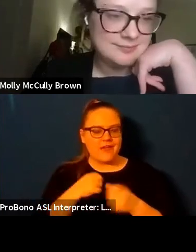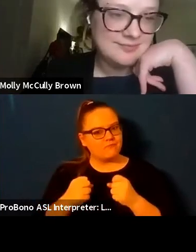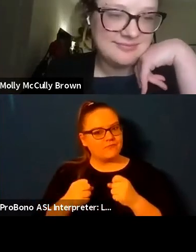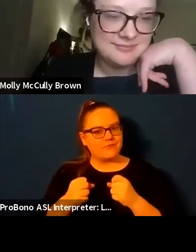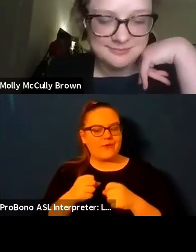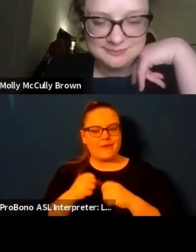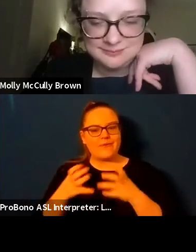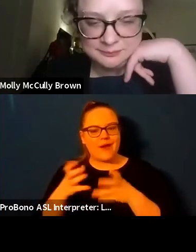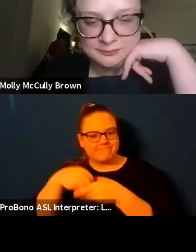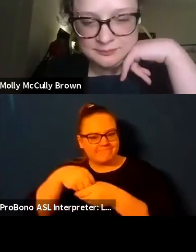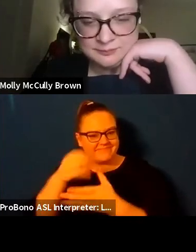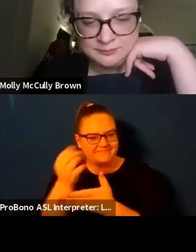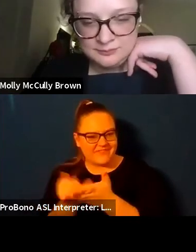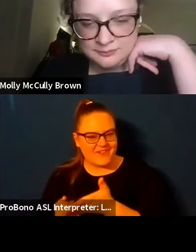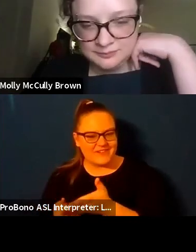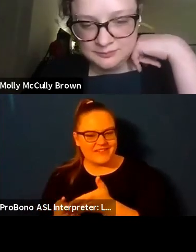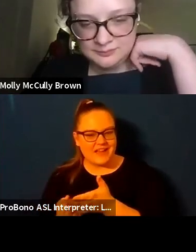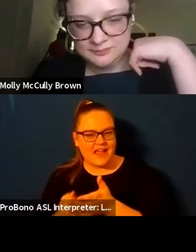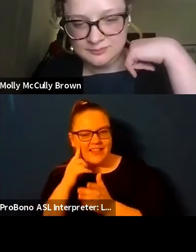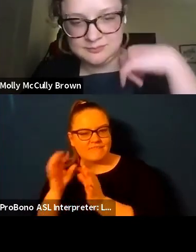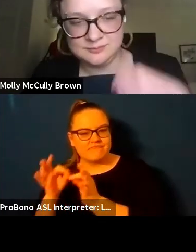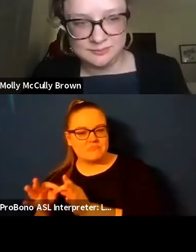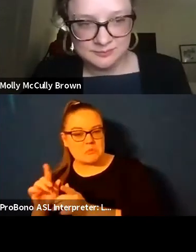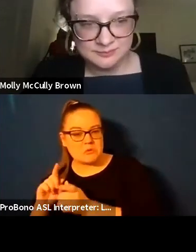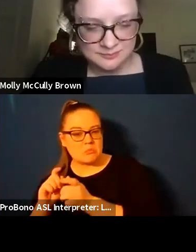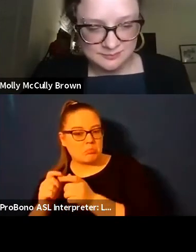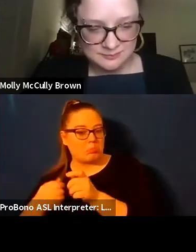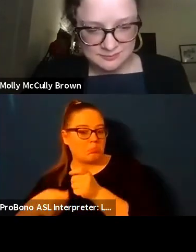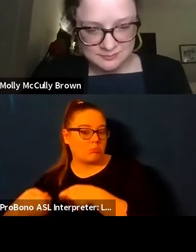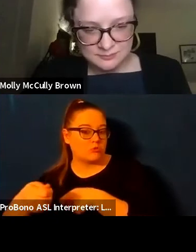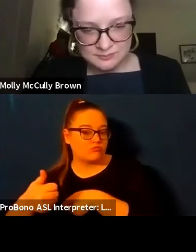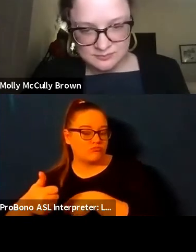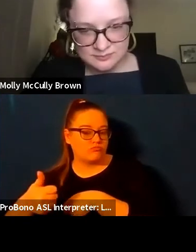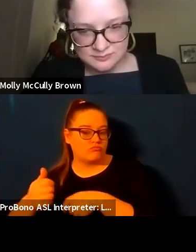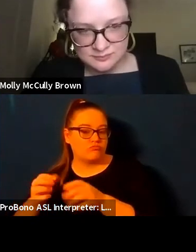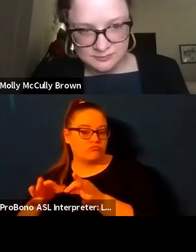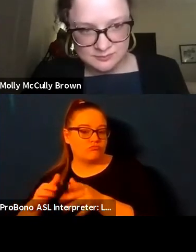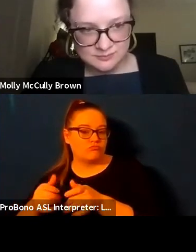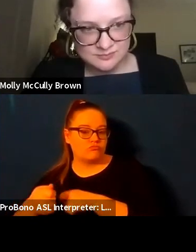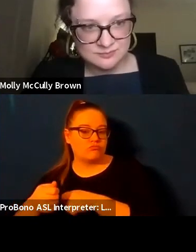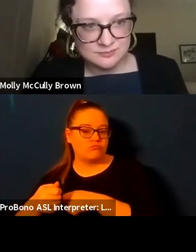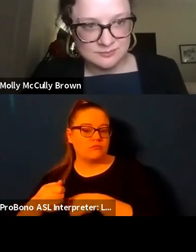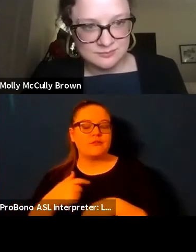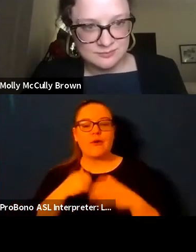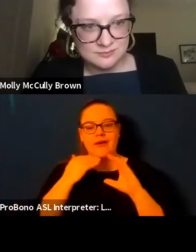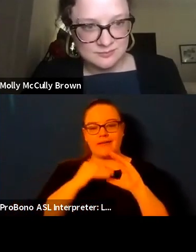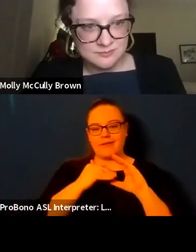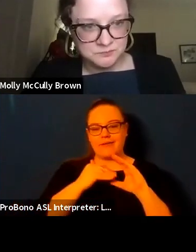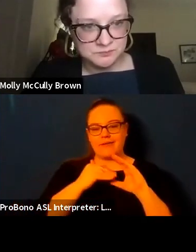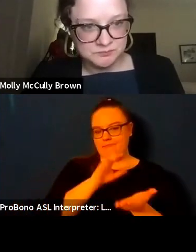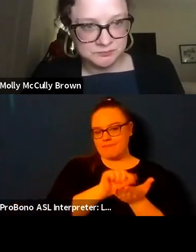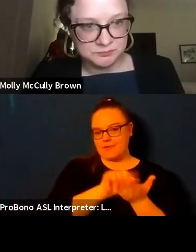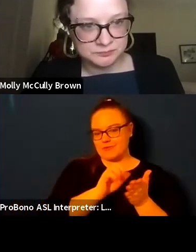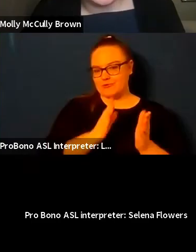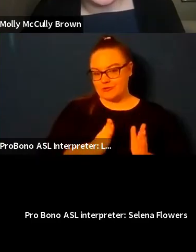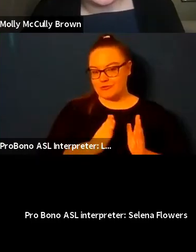um so i definitely exchanged many many emails with my uh my my darling publisher um